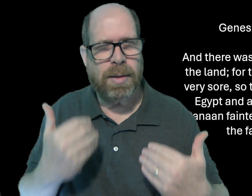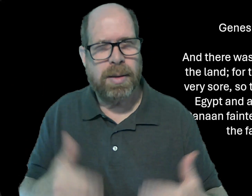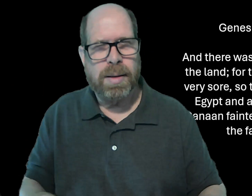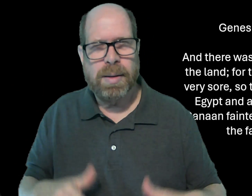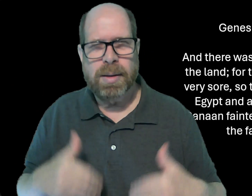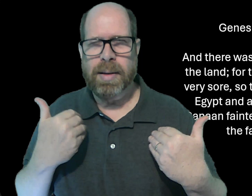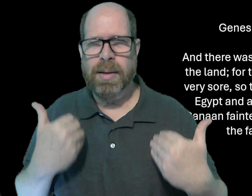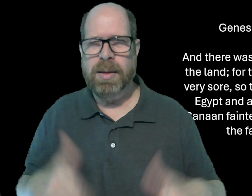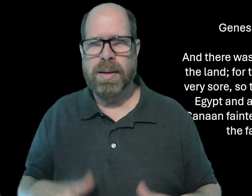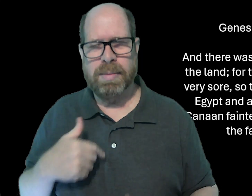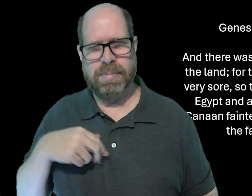Wow.